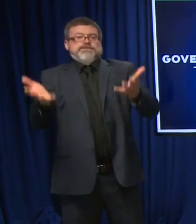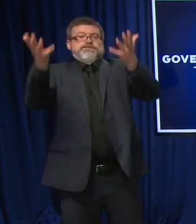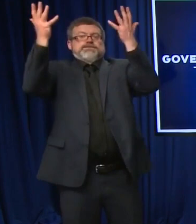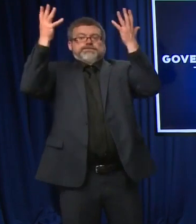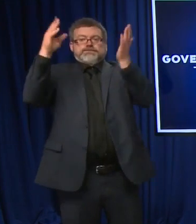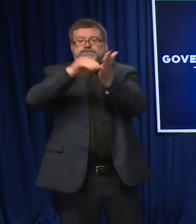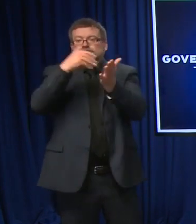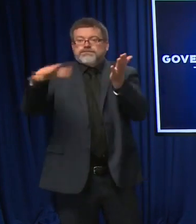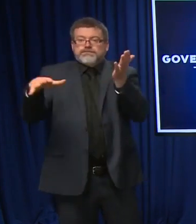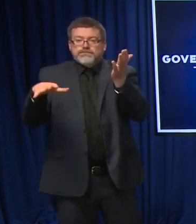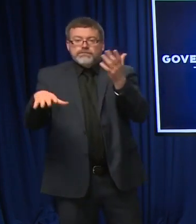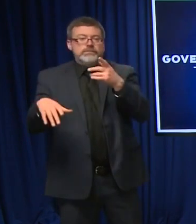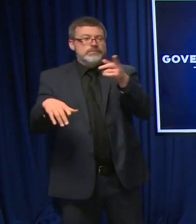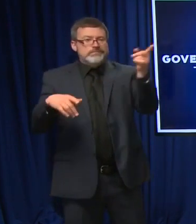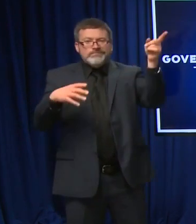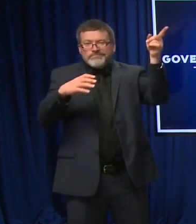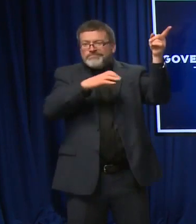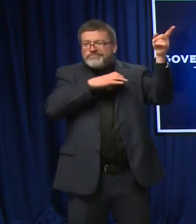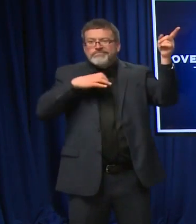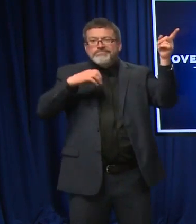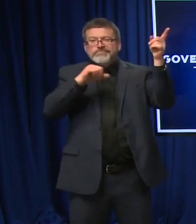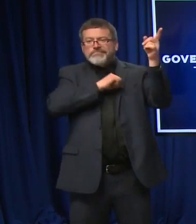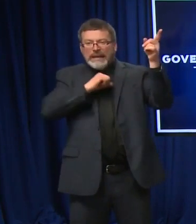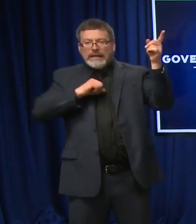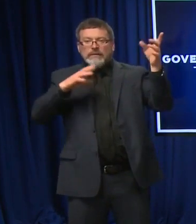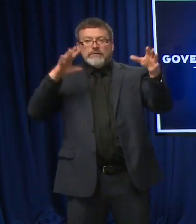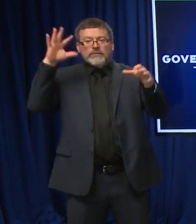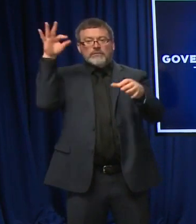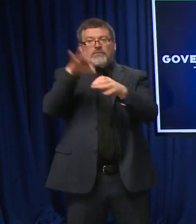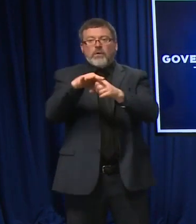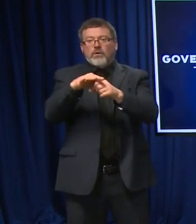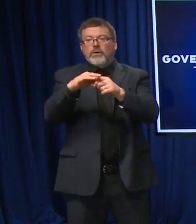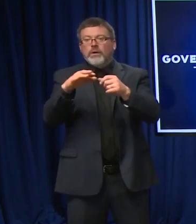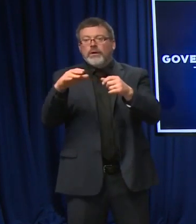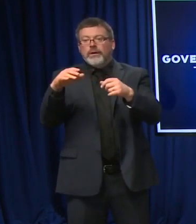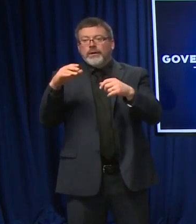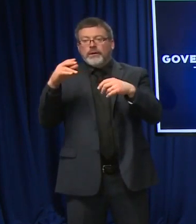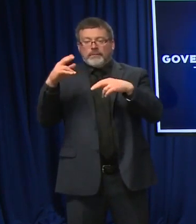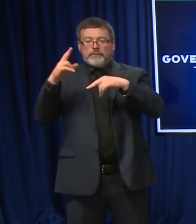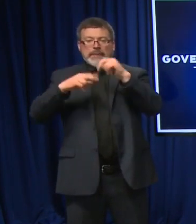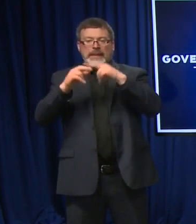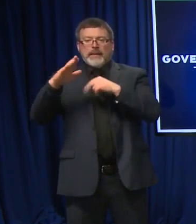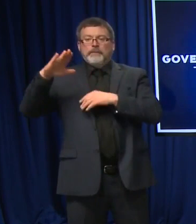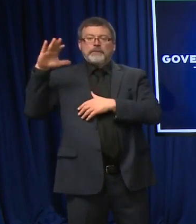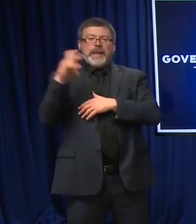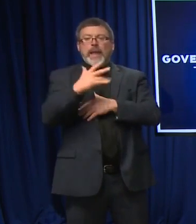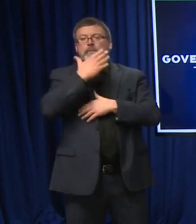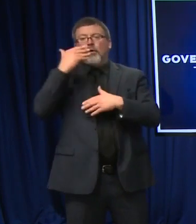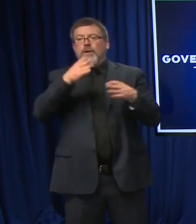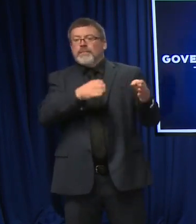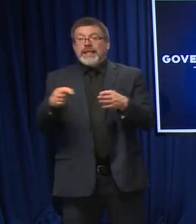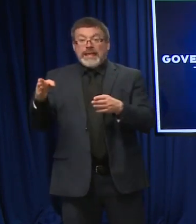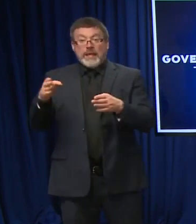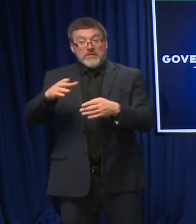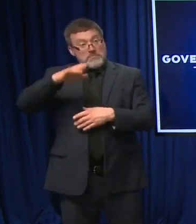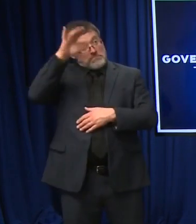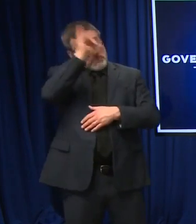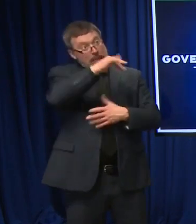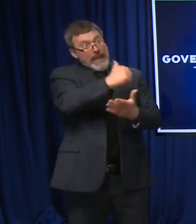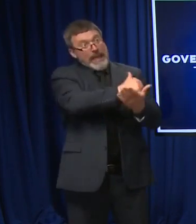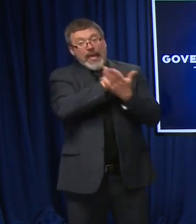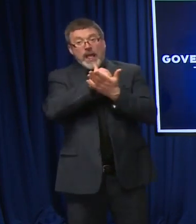the Build Back Better plan. Is this going to help inflation or not? Thank you. Sure. So I'll take